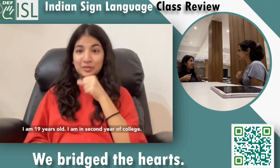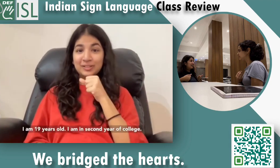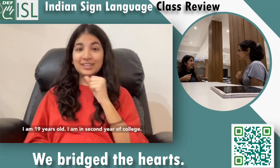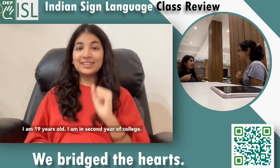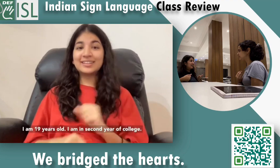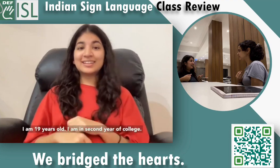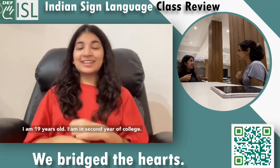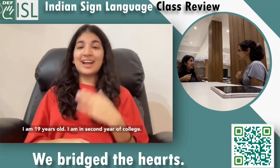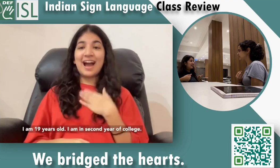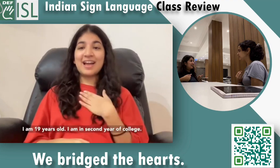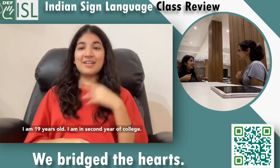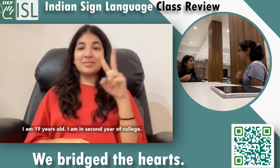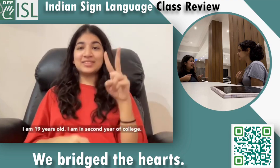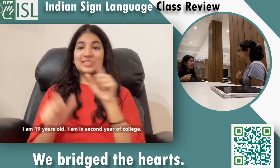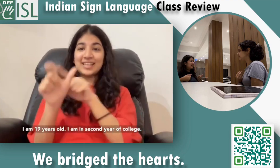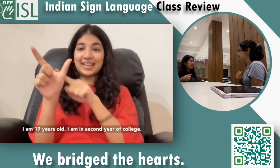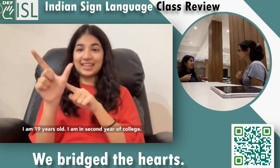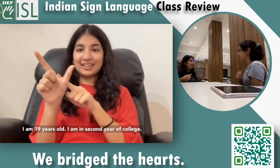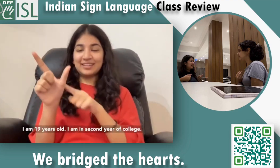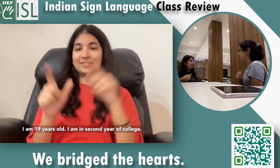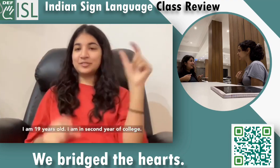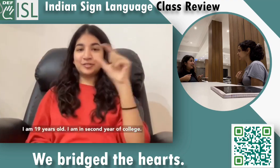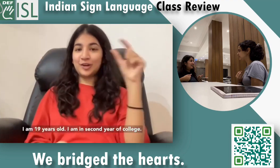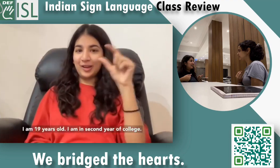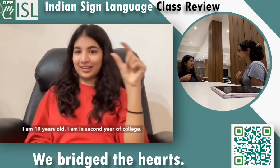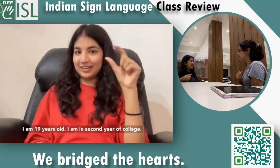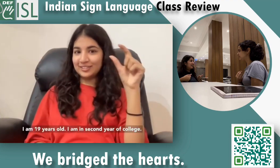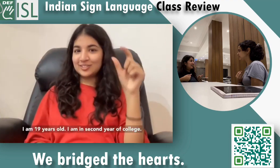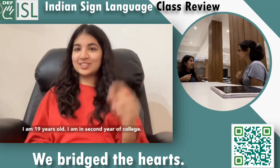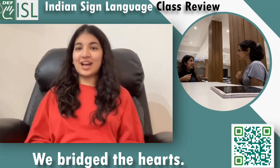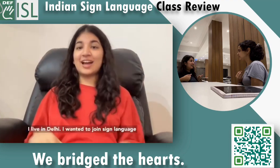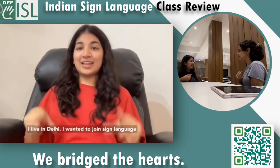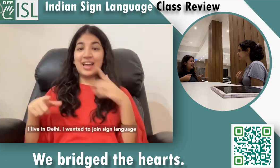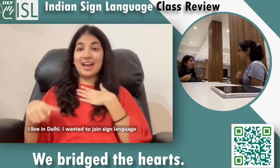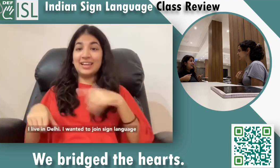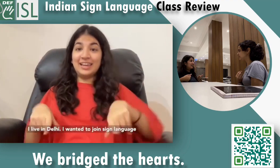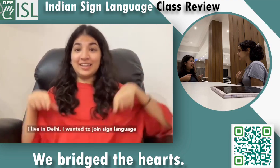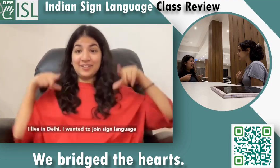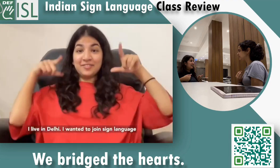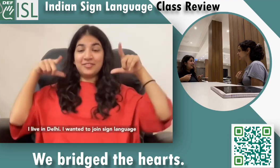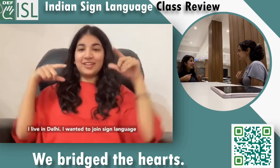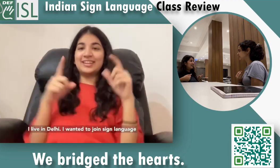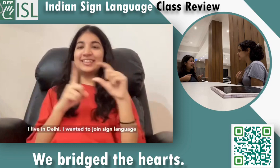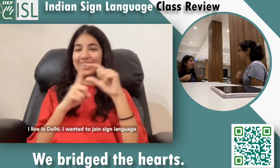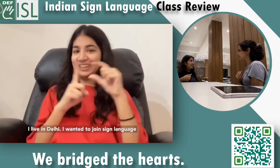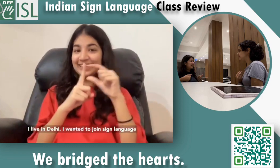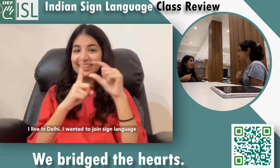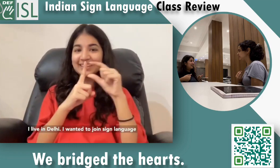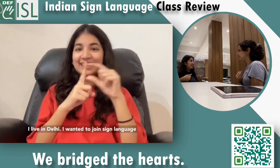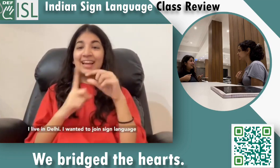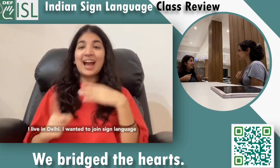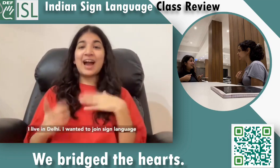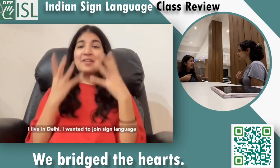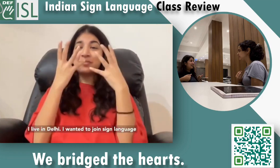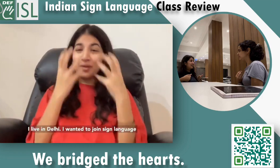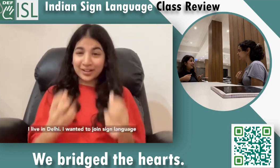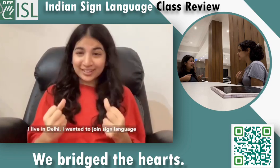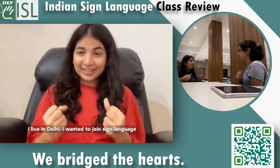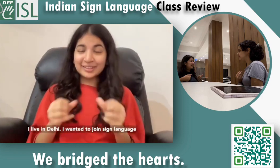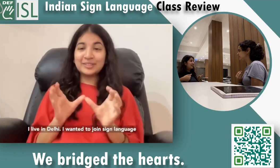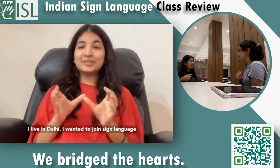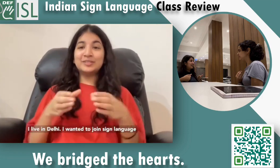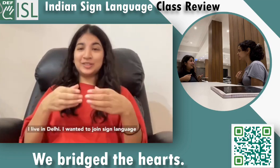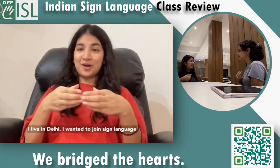old. I am in second year of college. I live in Delhi. I